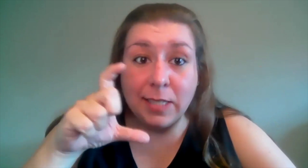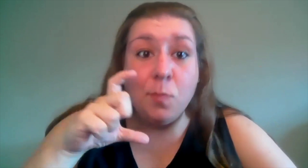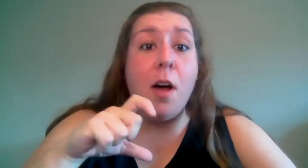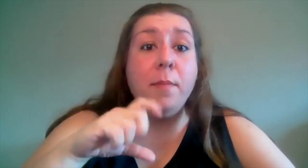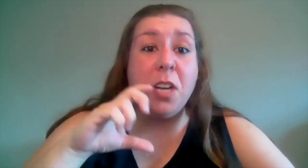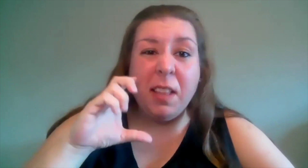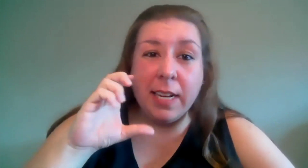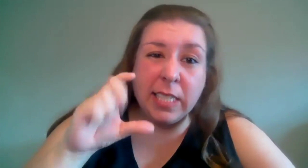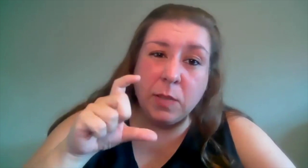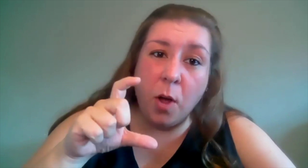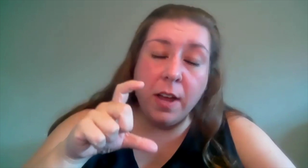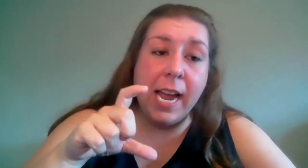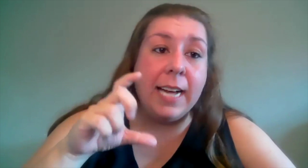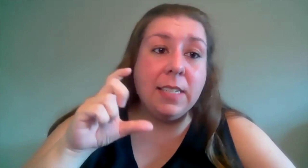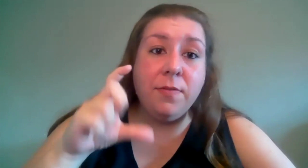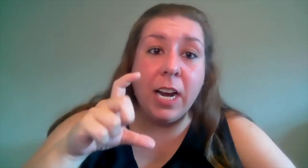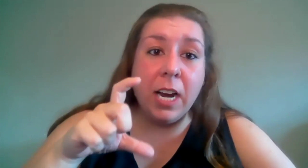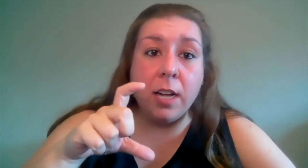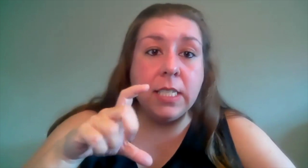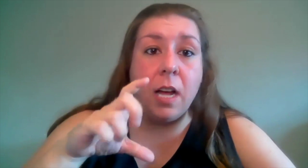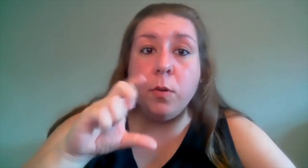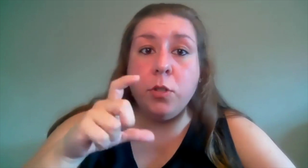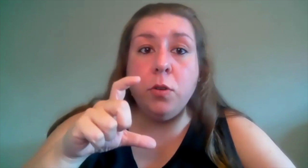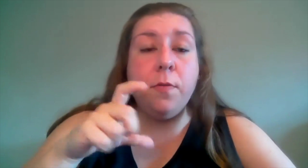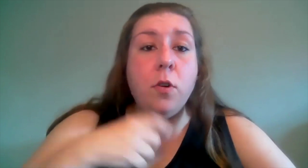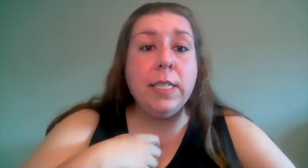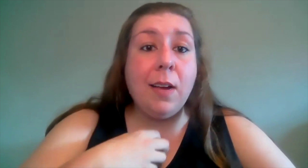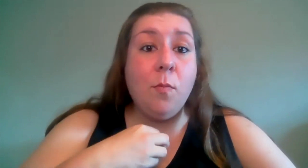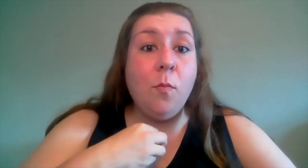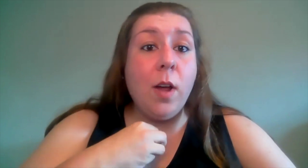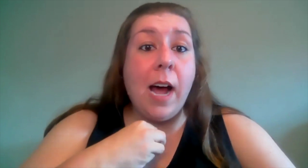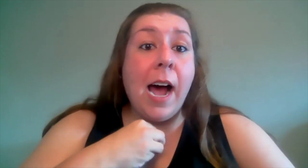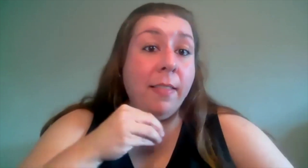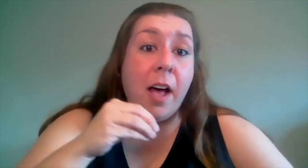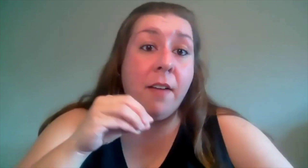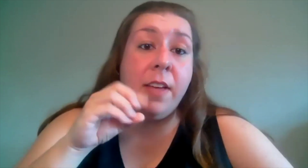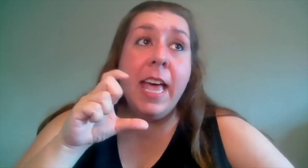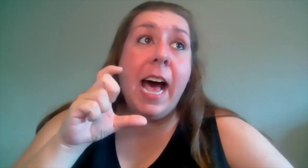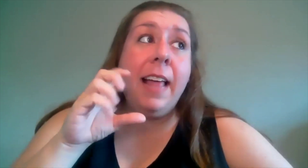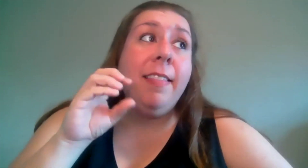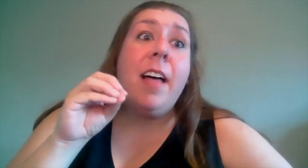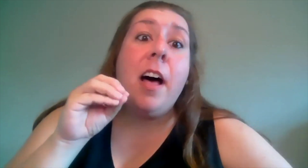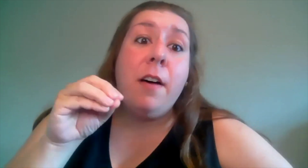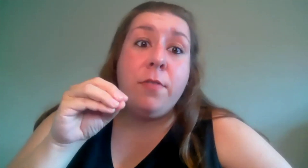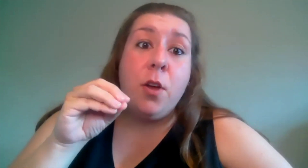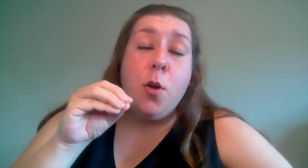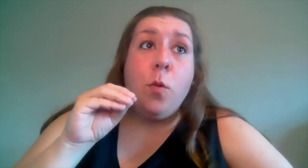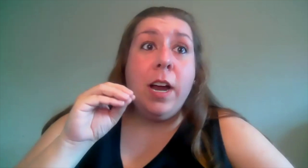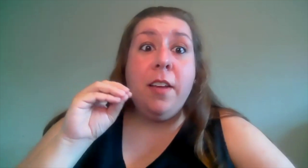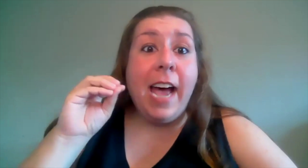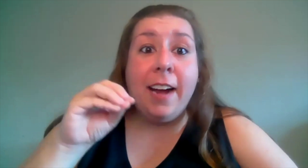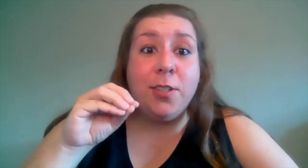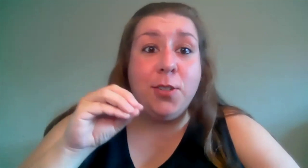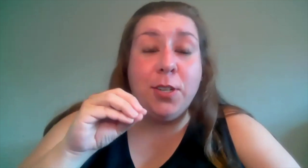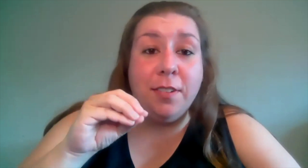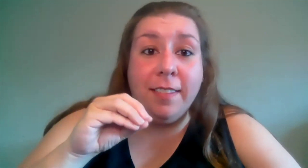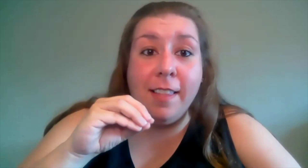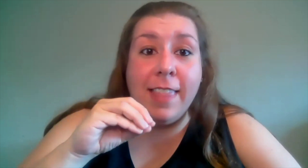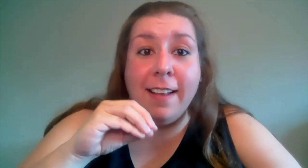small i'm talking like small cast very ensemble two to four is like what i love i love where the actors are they